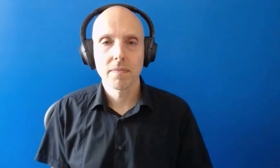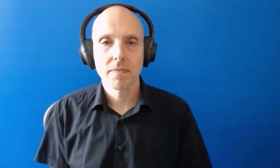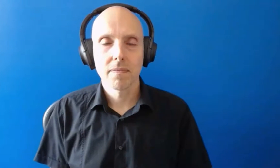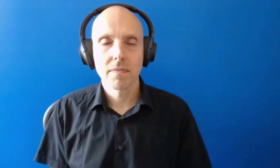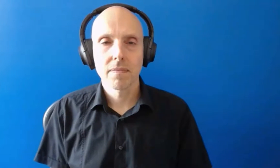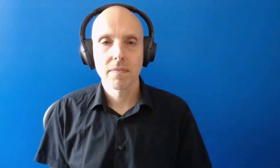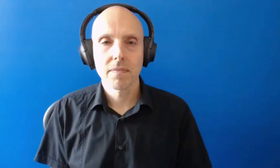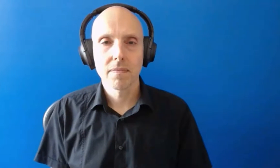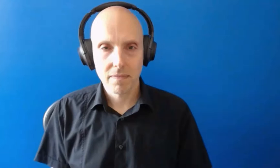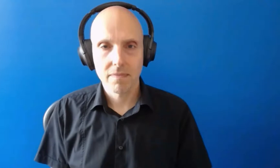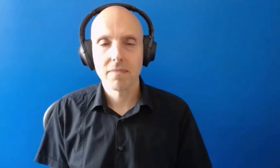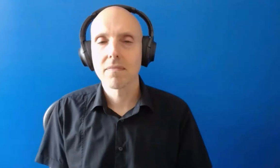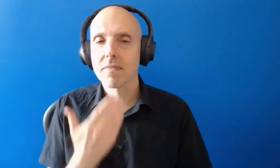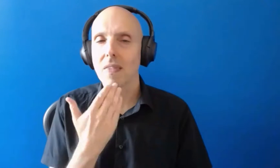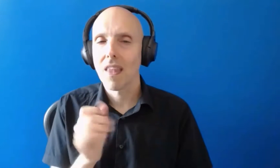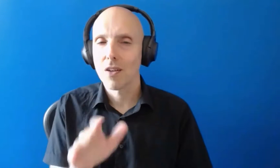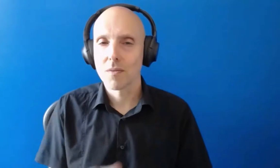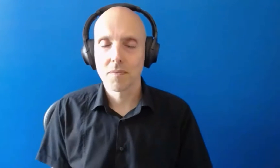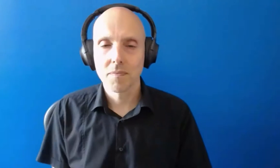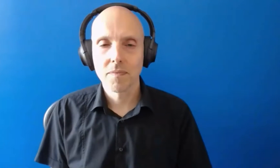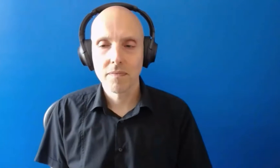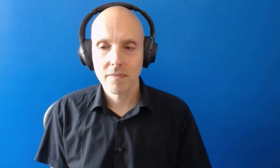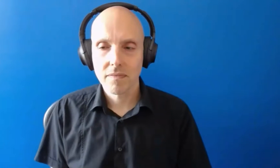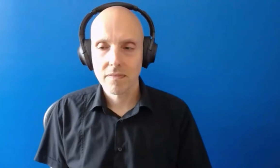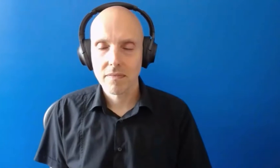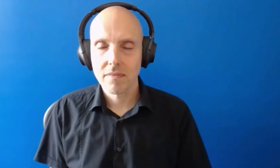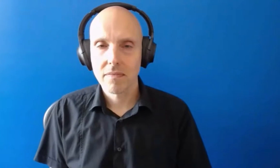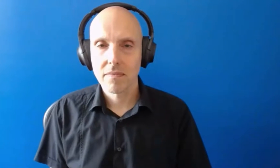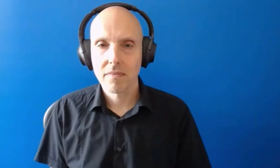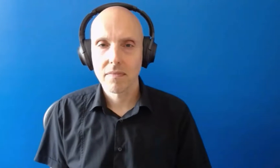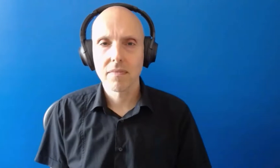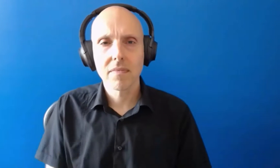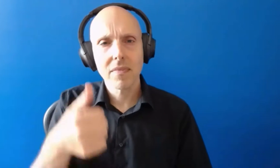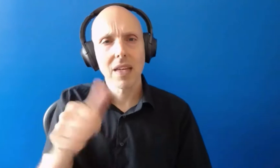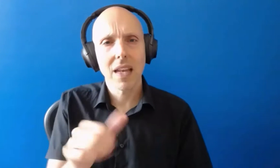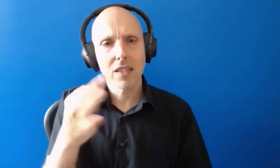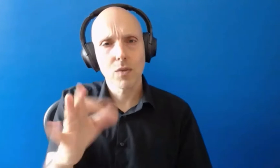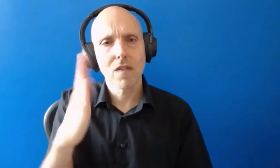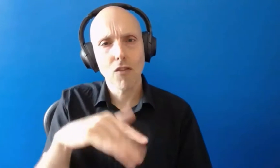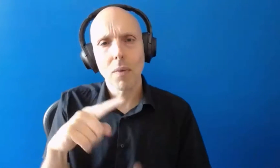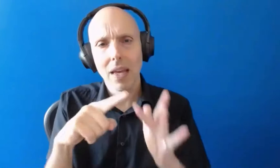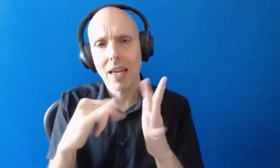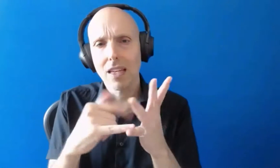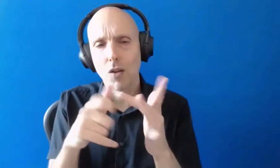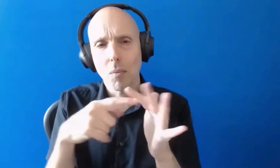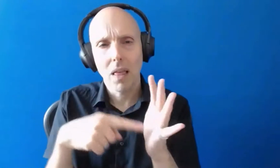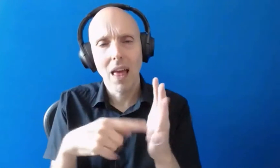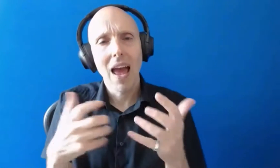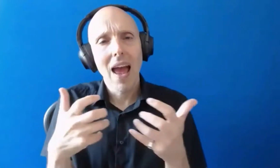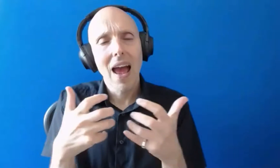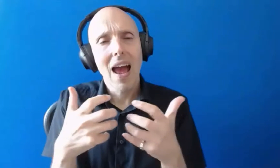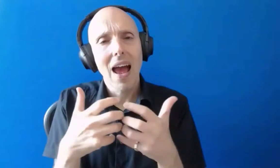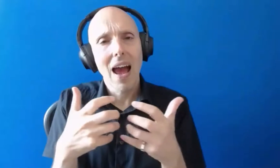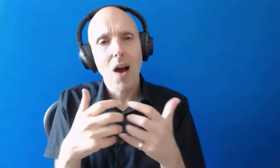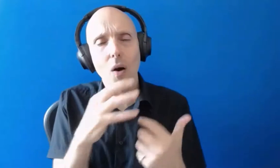thank you amy and the the next question is from isabel and she says how can i apply for dsa for postgraduate